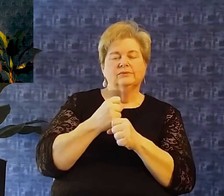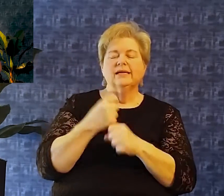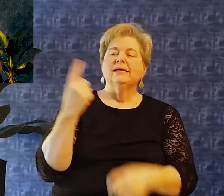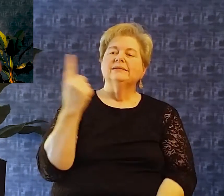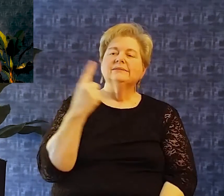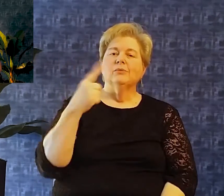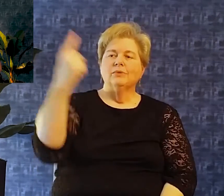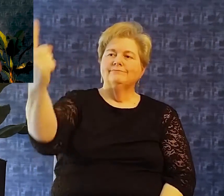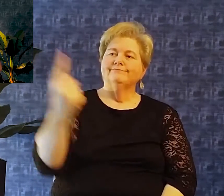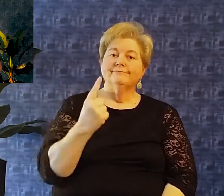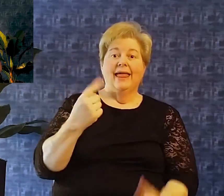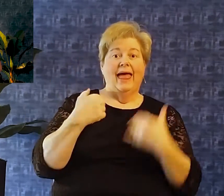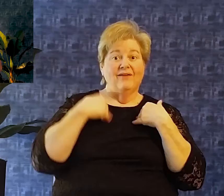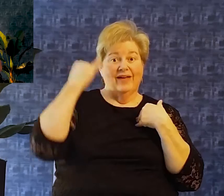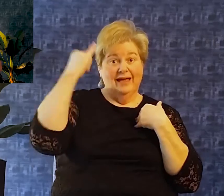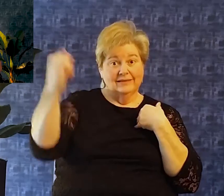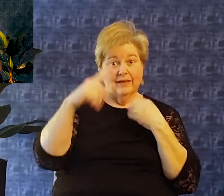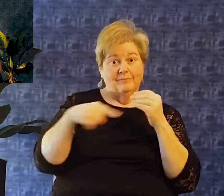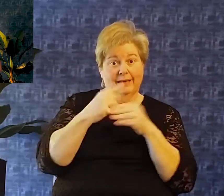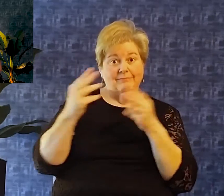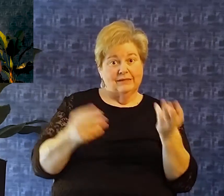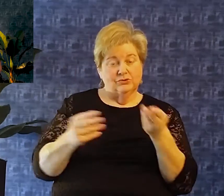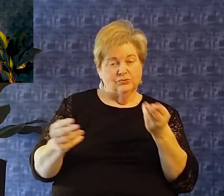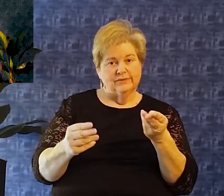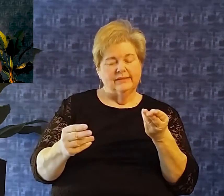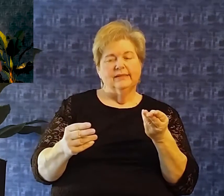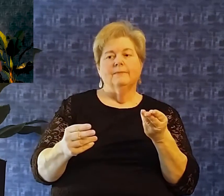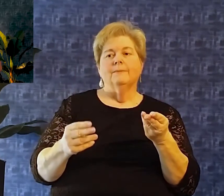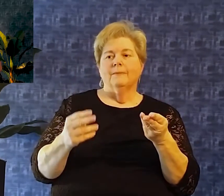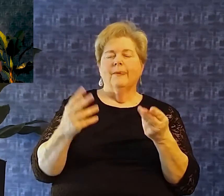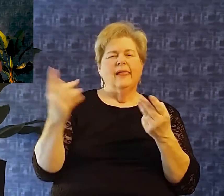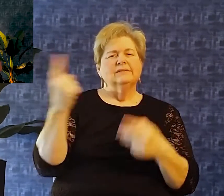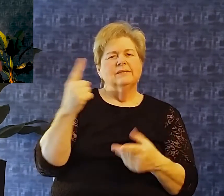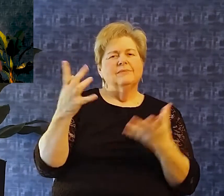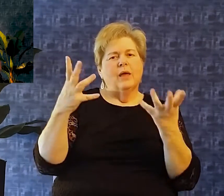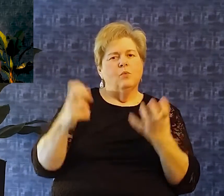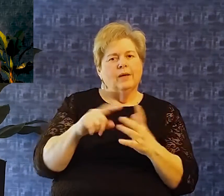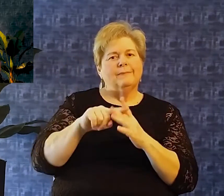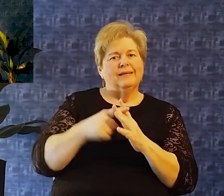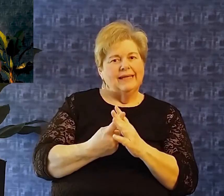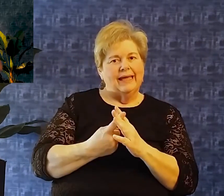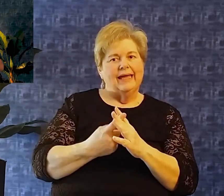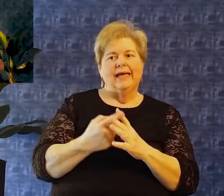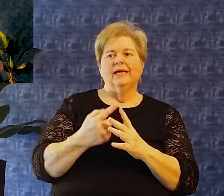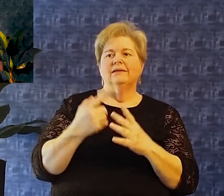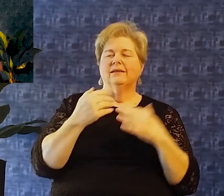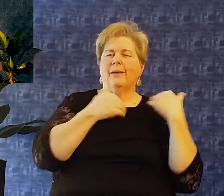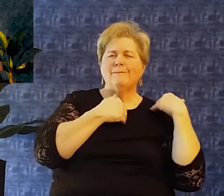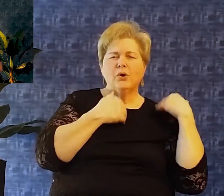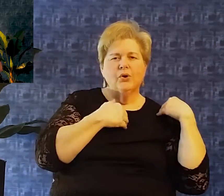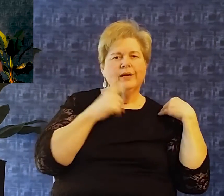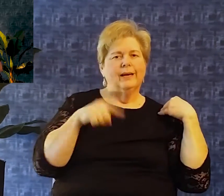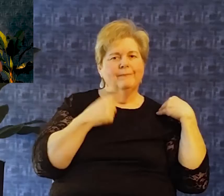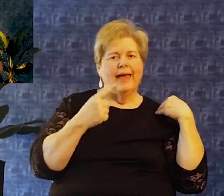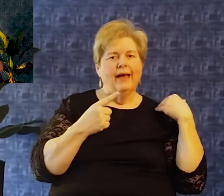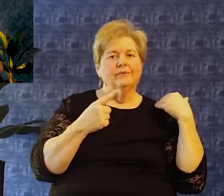begin something that they are burdened for And impassioned about and they share that and that we then have an opportunity